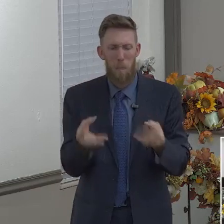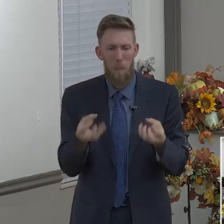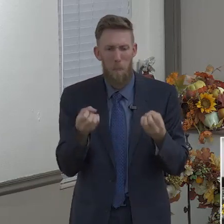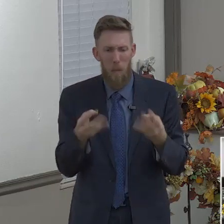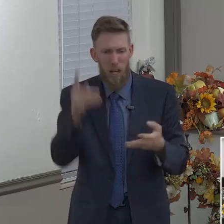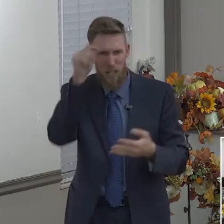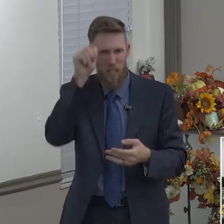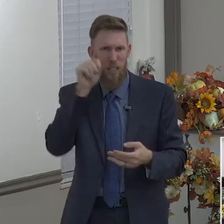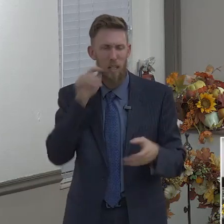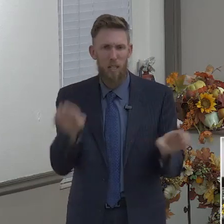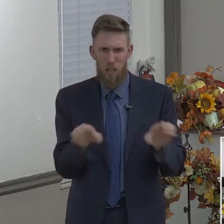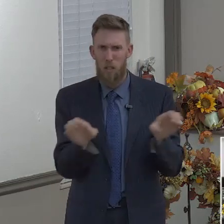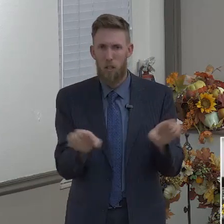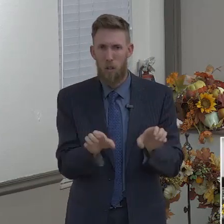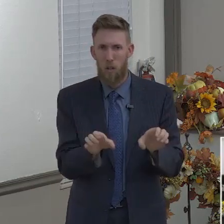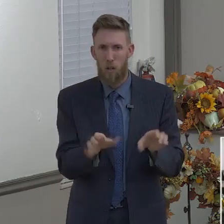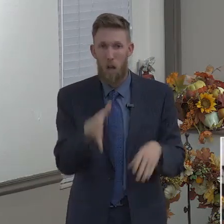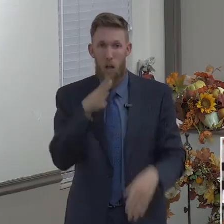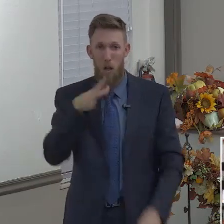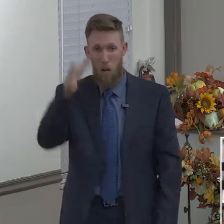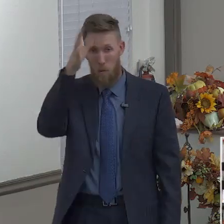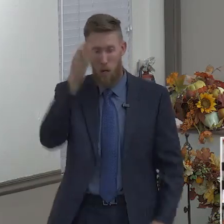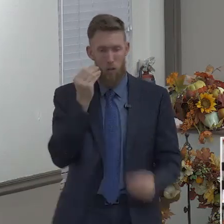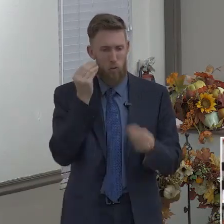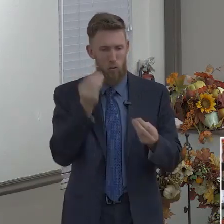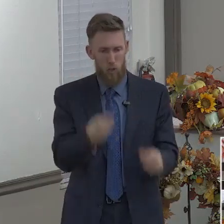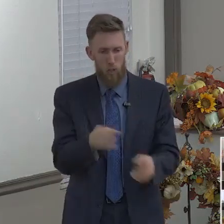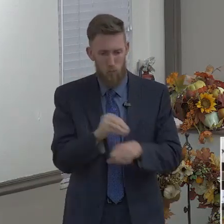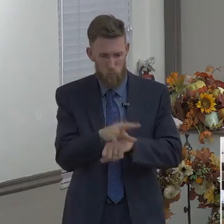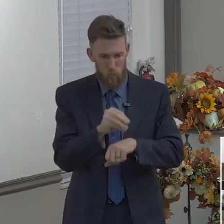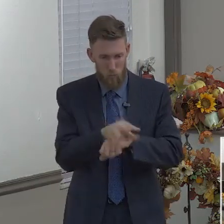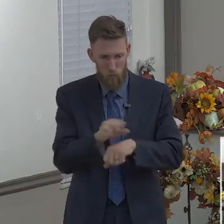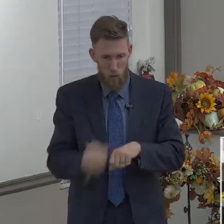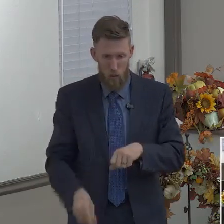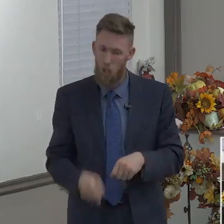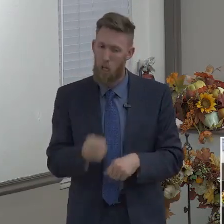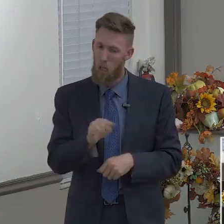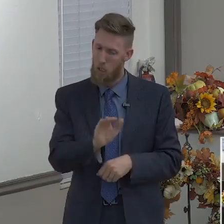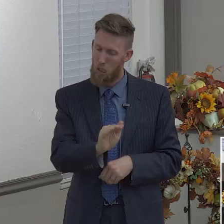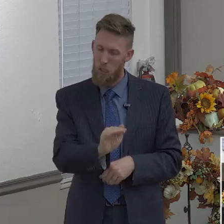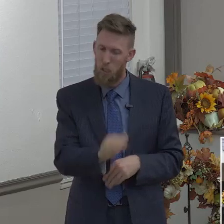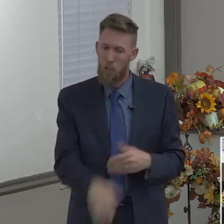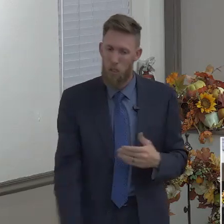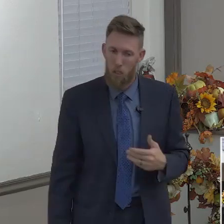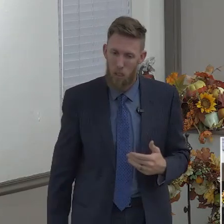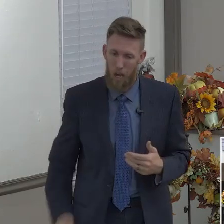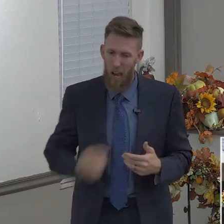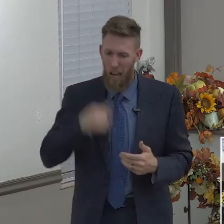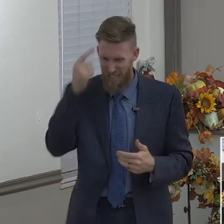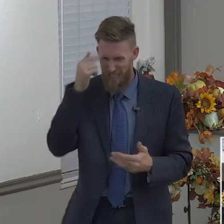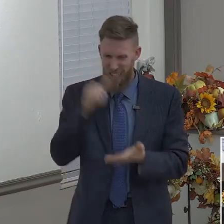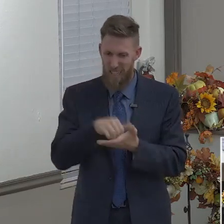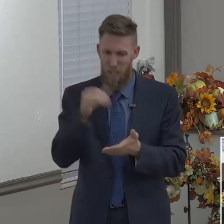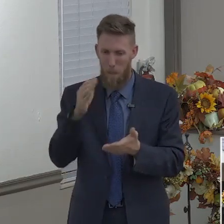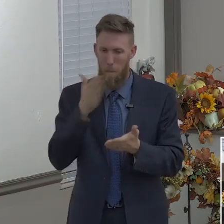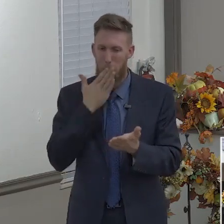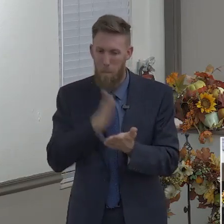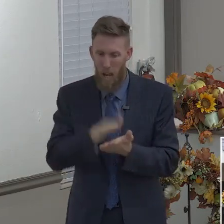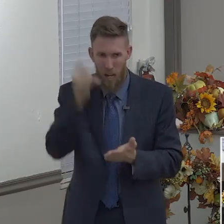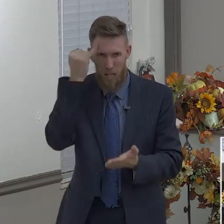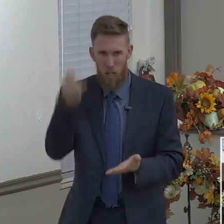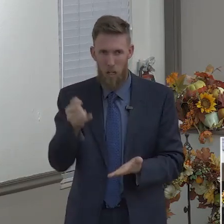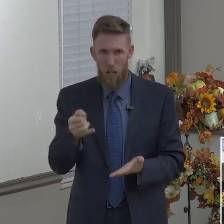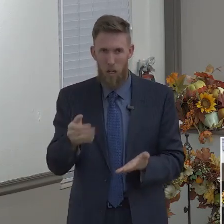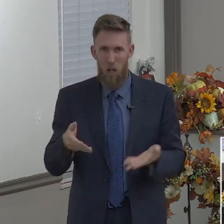Parents give them counsel. And say, hey, you know what? I think it's a bad idea. You know what young people do? Oh, my parents don't know anything.